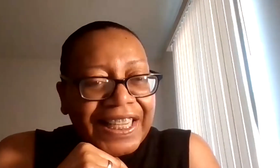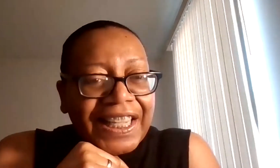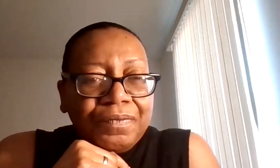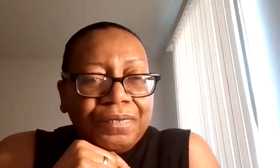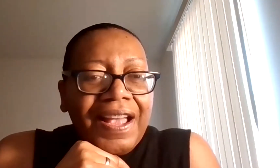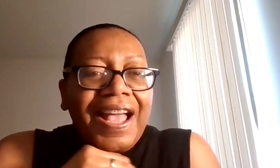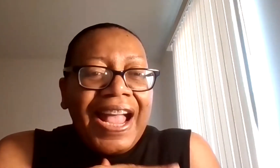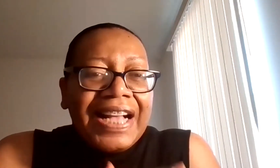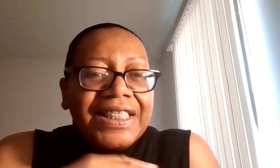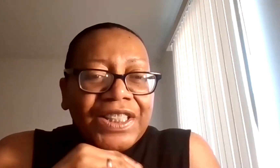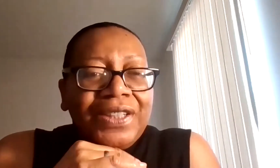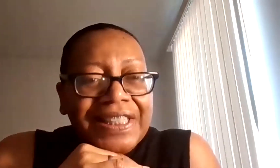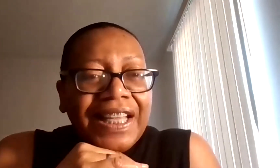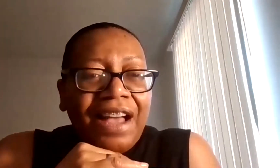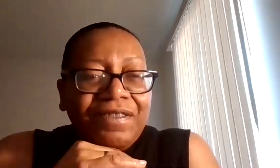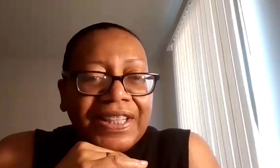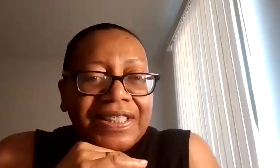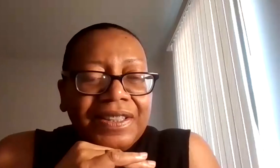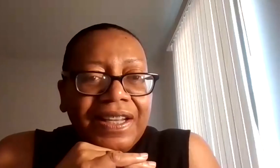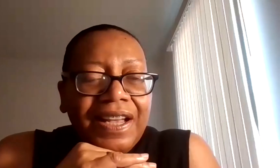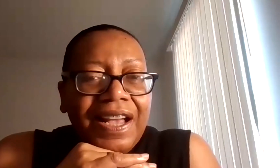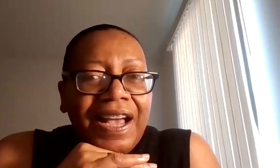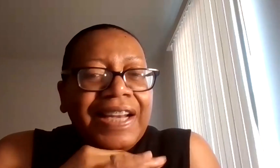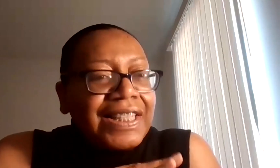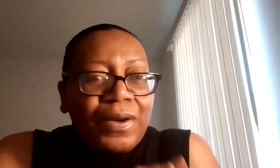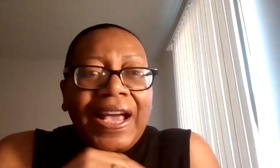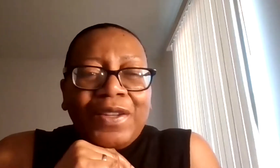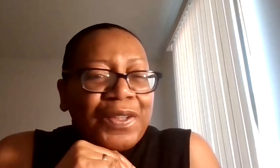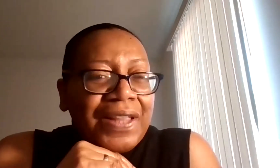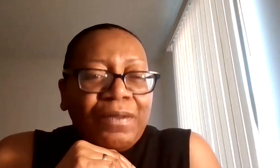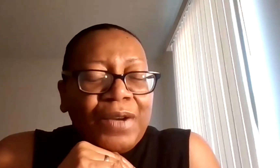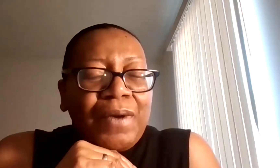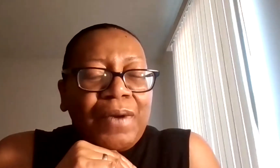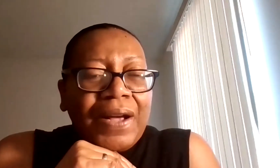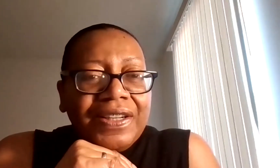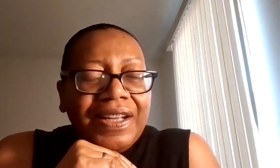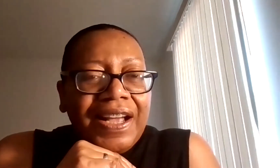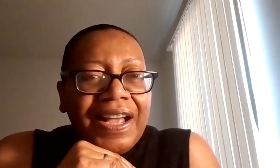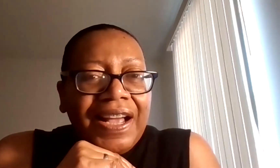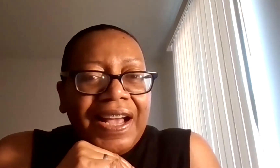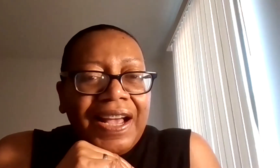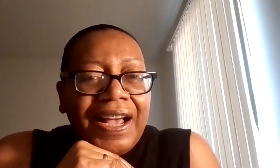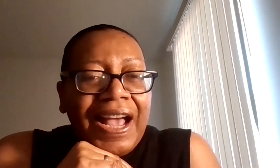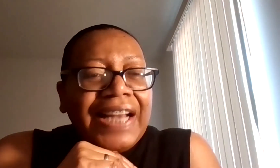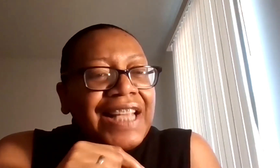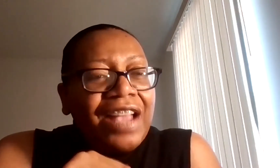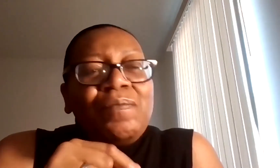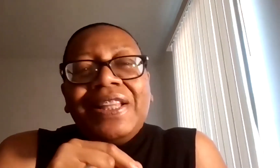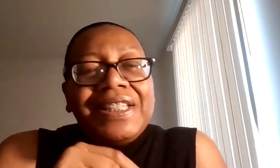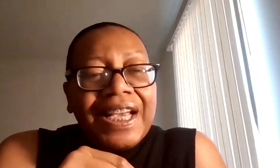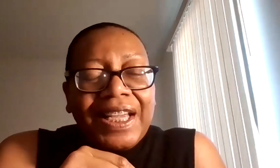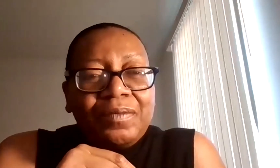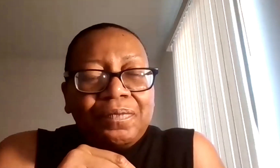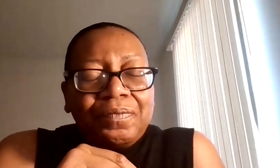ticket. And you need to get that fixed. And I said, okay, I'll do that right away, sir. And he